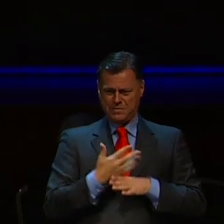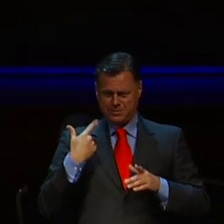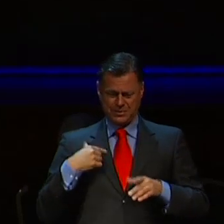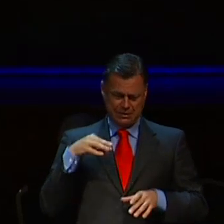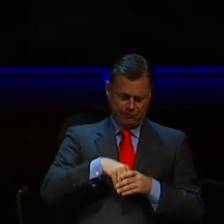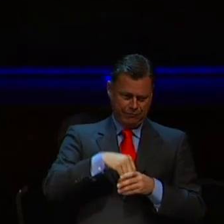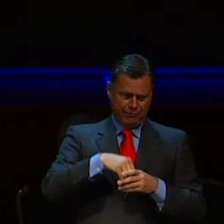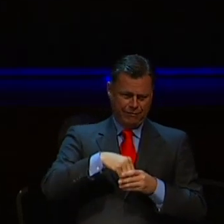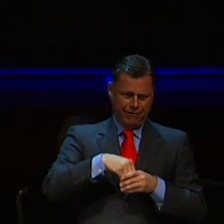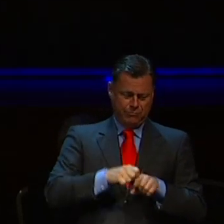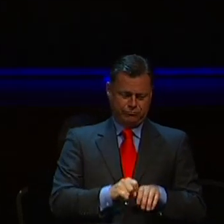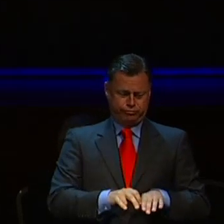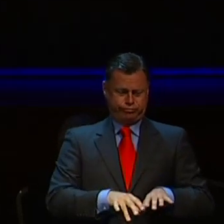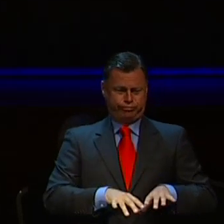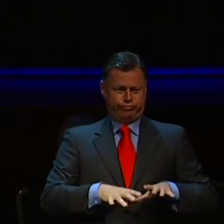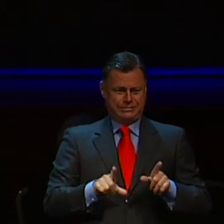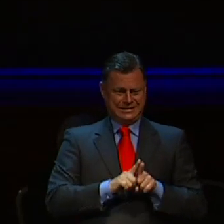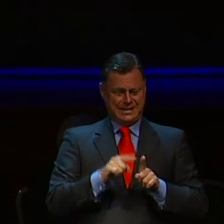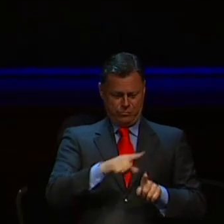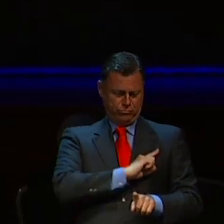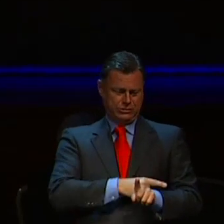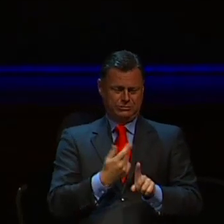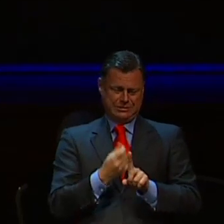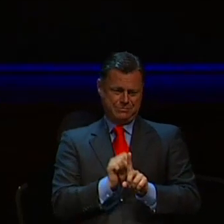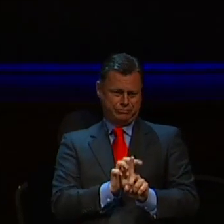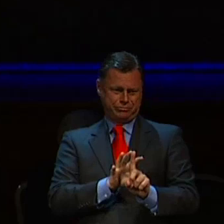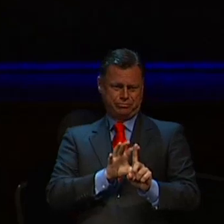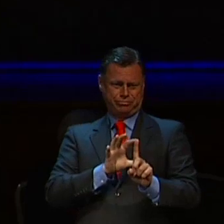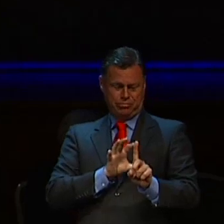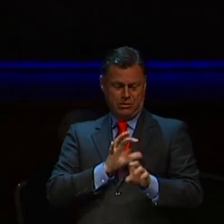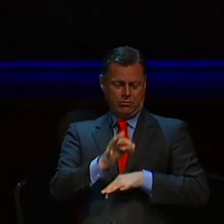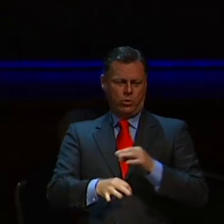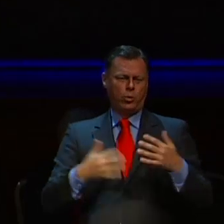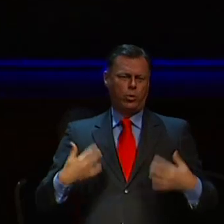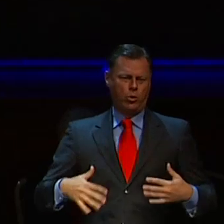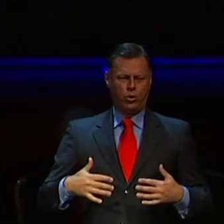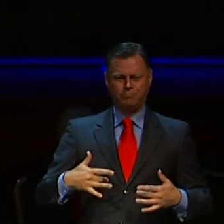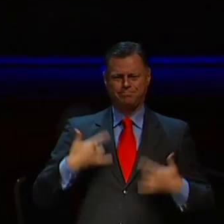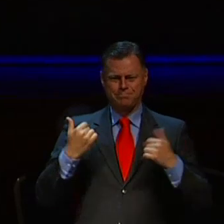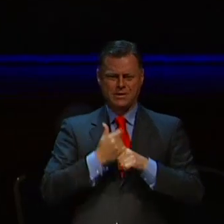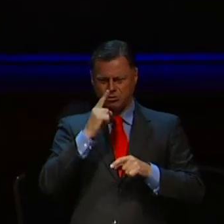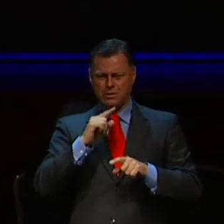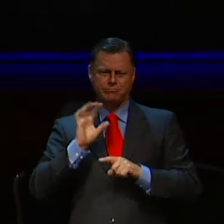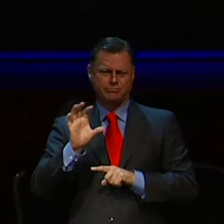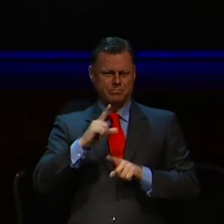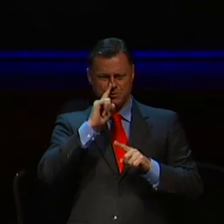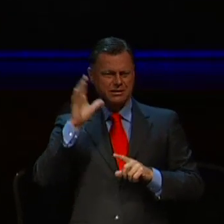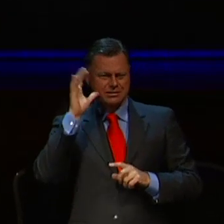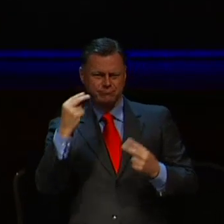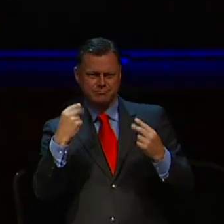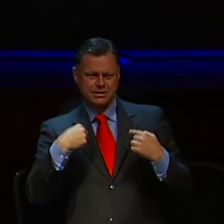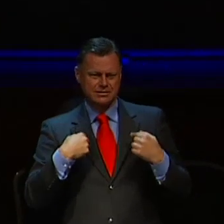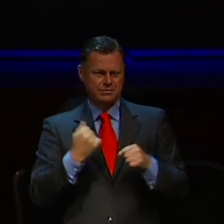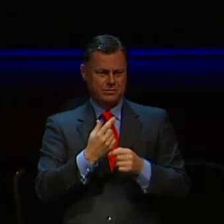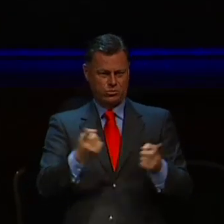to show the world our humanity, and our right to be seen and heard, and to live as we choose with support and freedom that makes